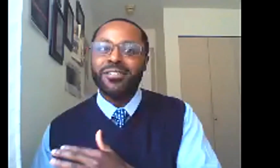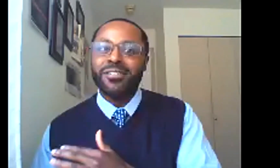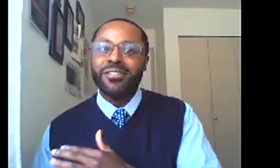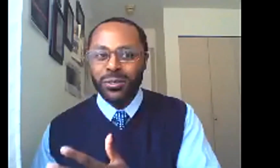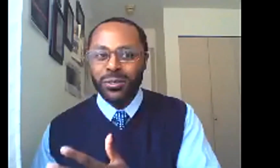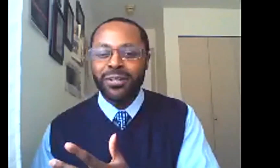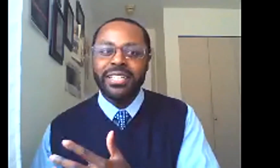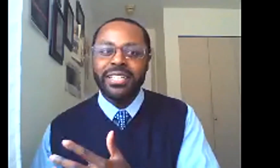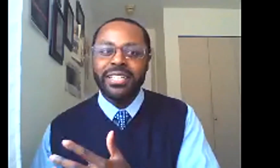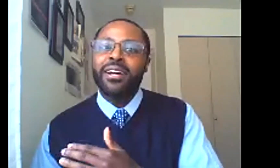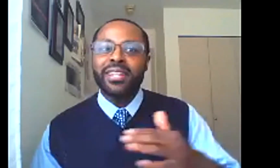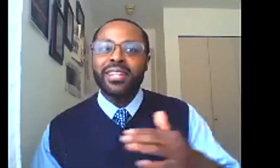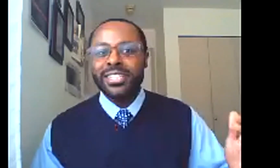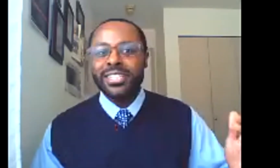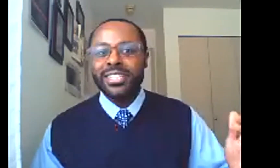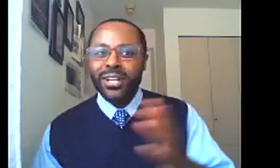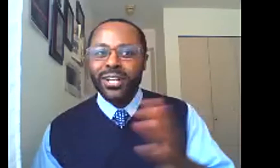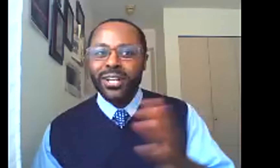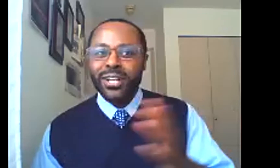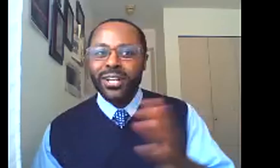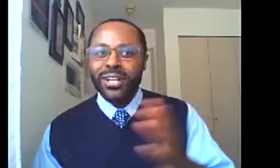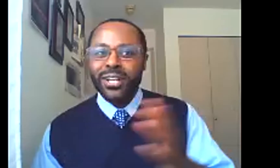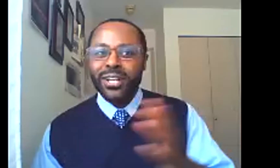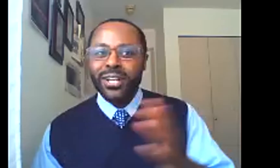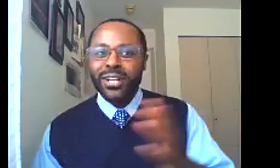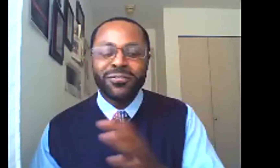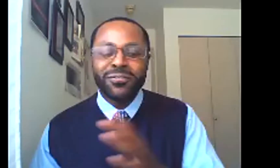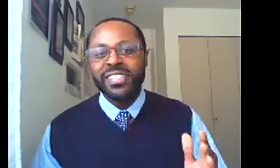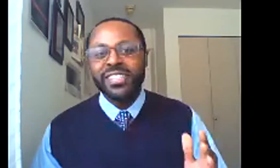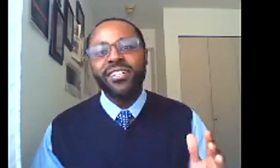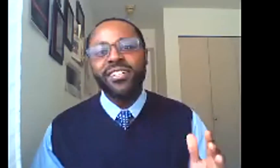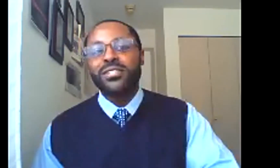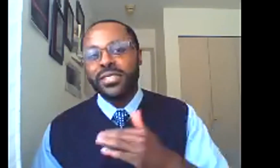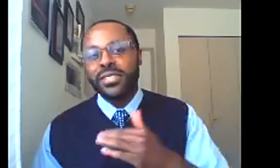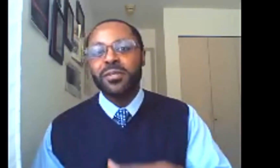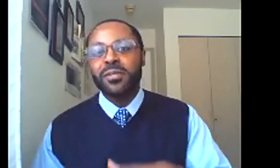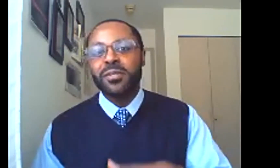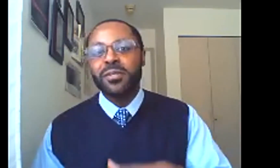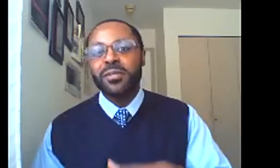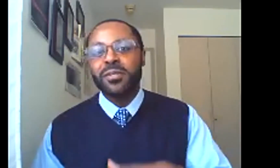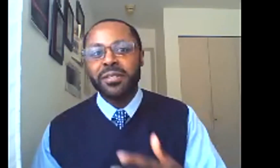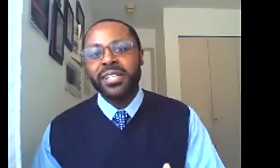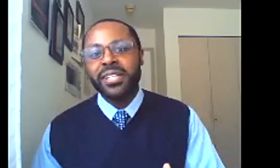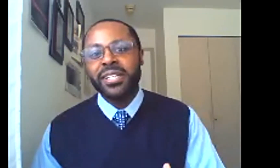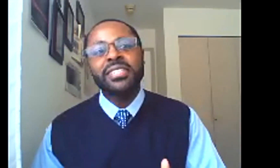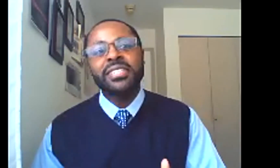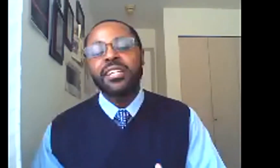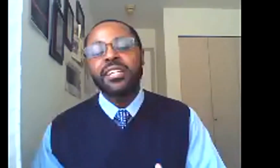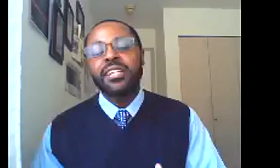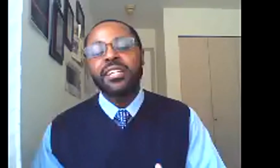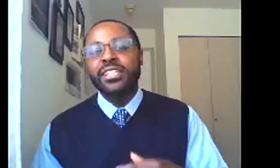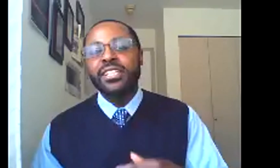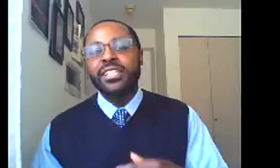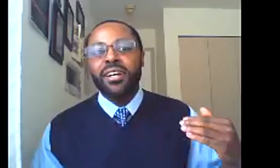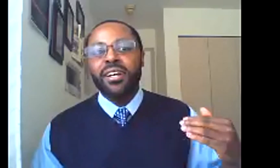of a multiracial democracy. Um, that's 350 years where this whole system was being put in place,